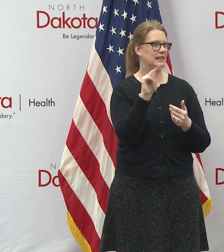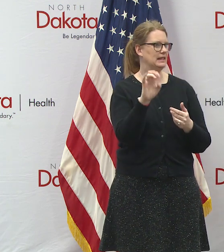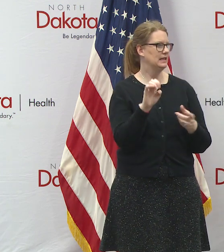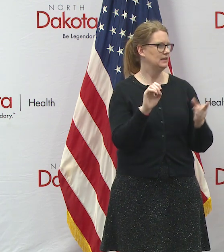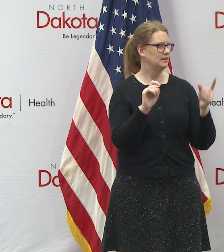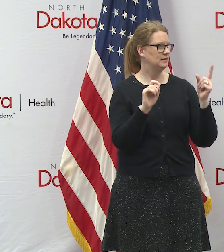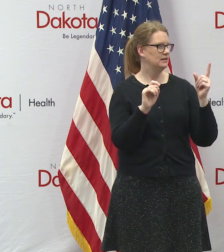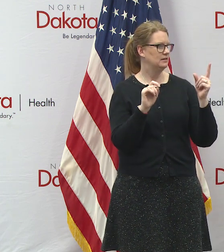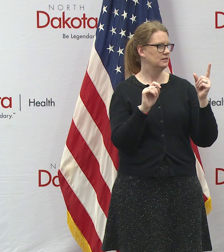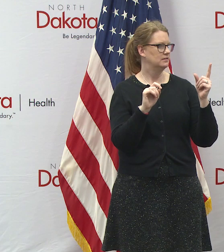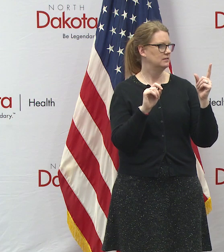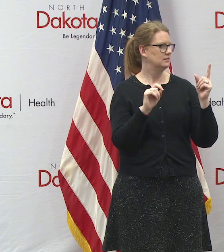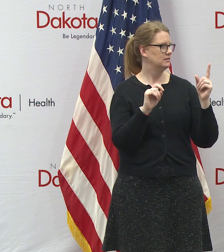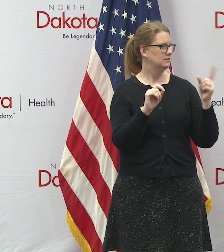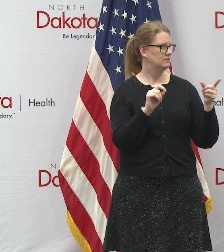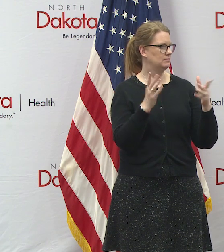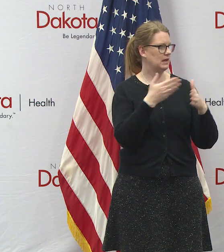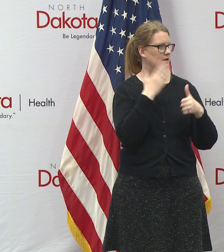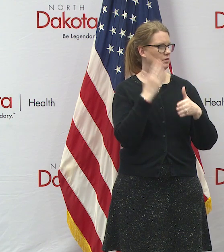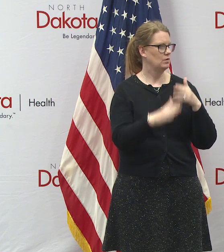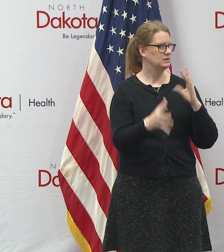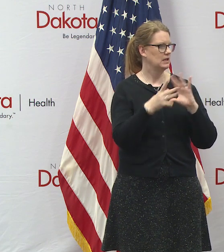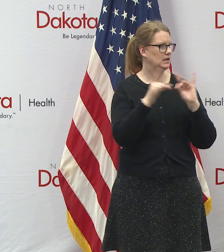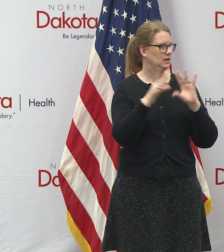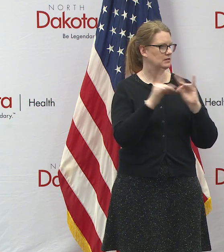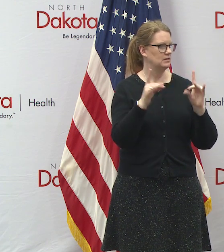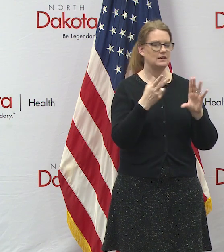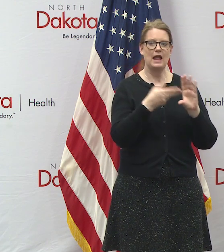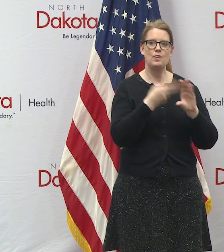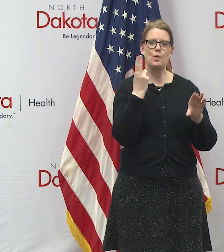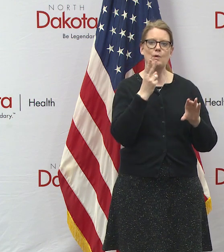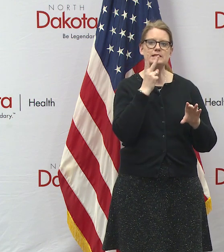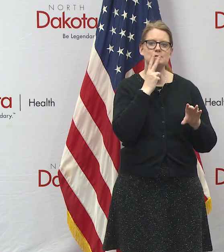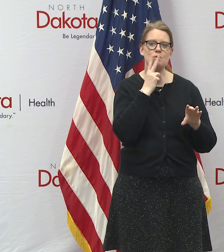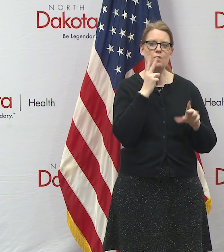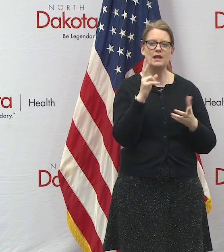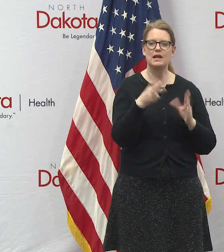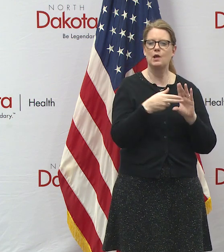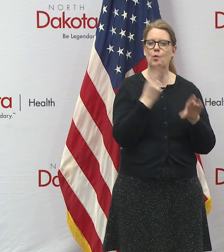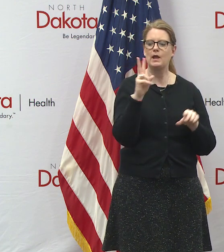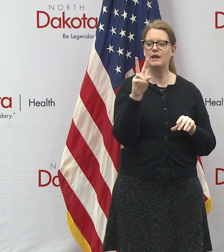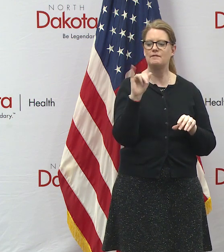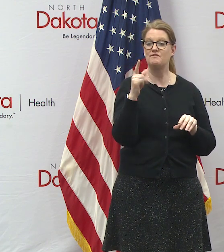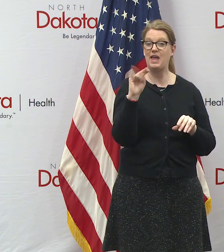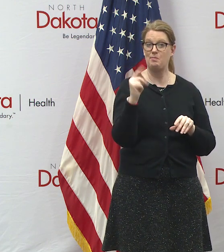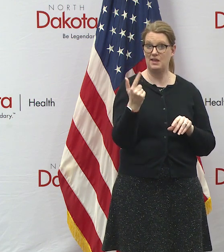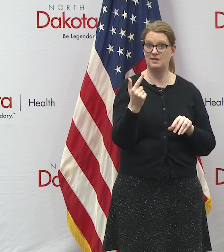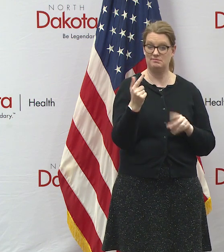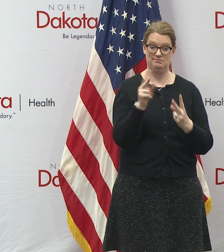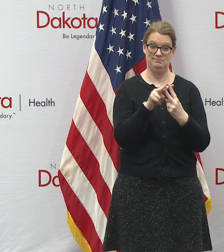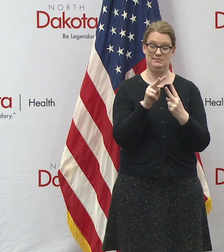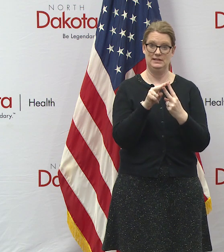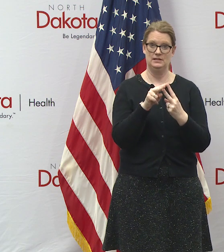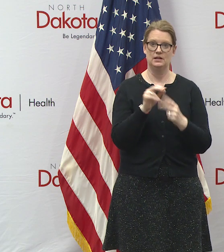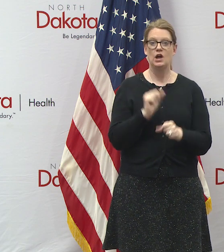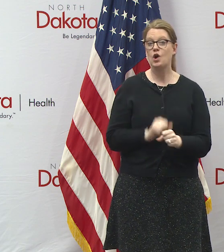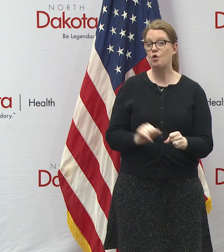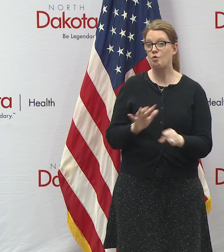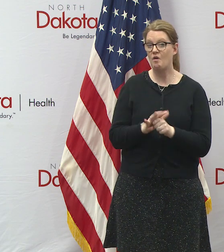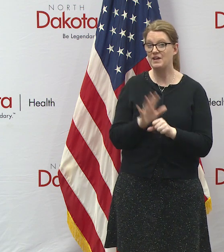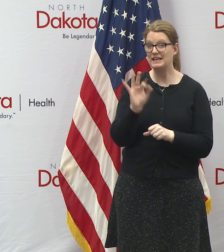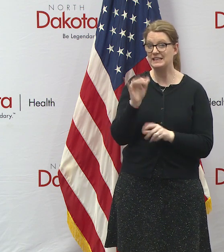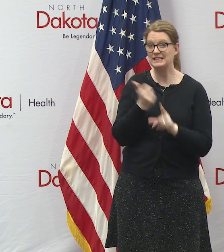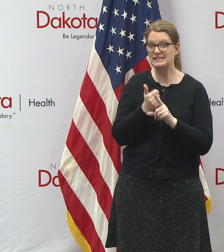uh my closing uh comments on the uh quit the quit smoking quit vaping topic uh cobit 19 is a